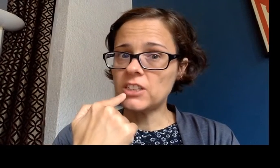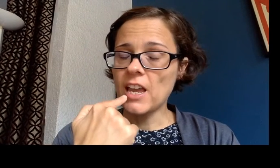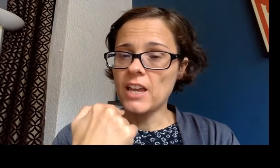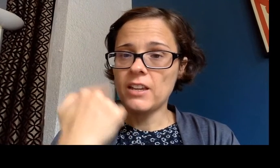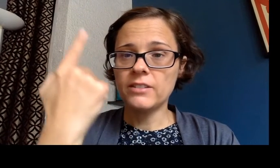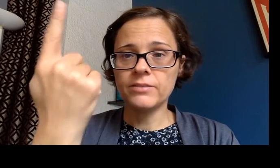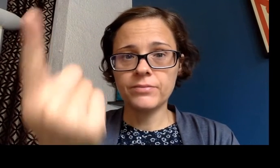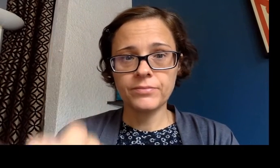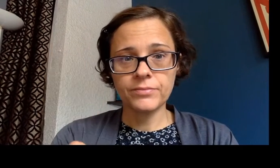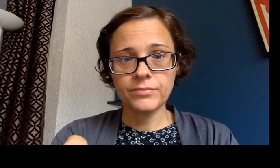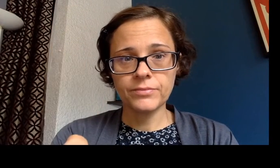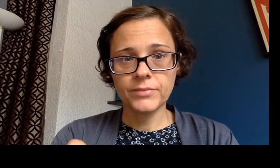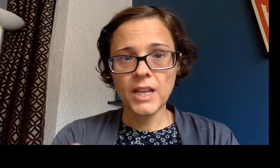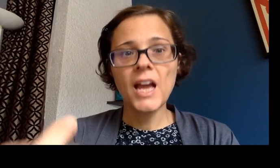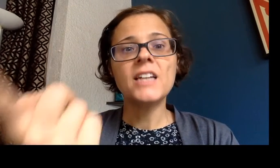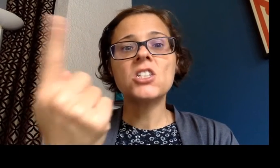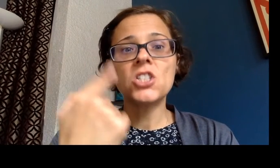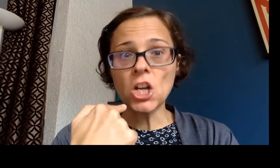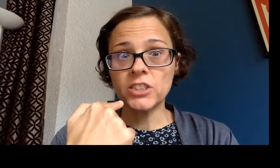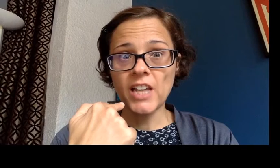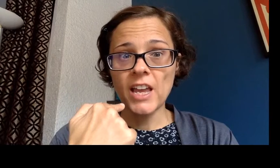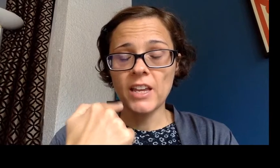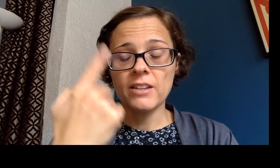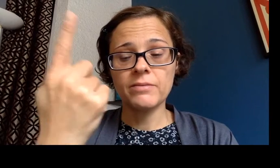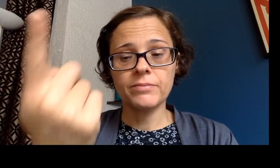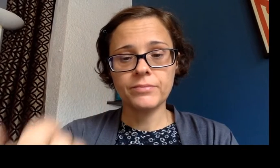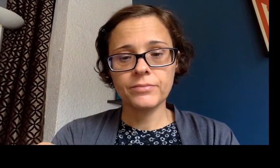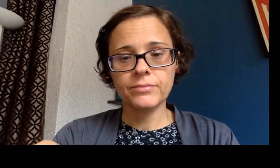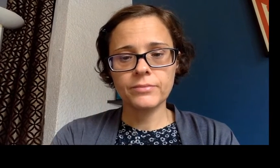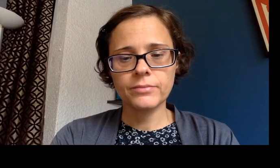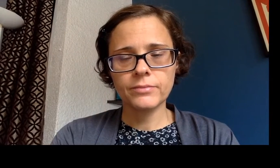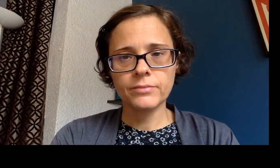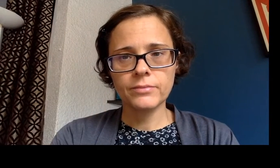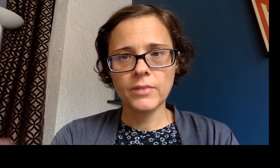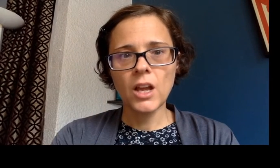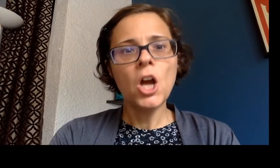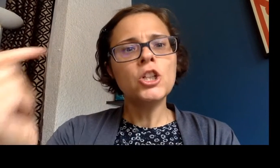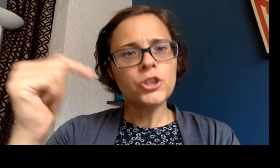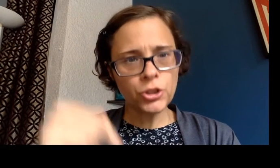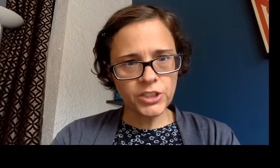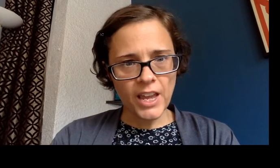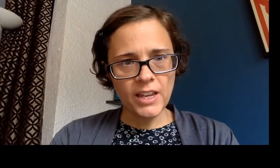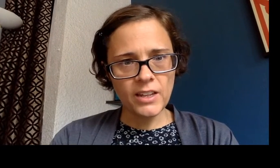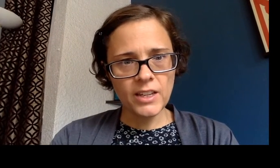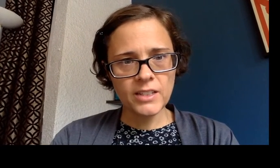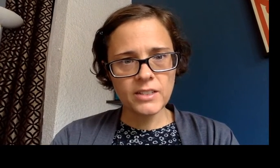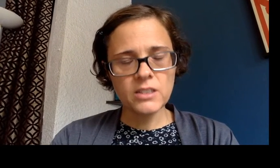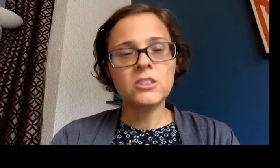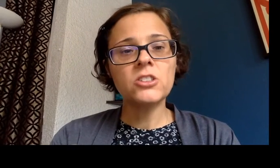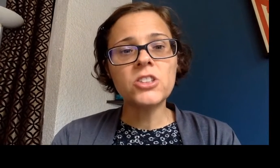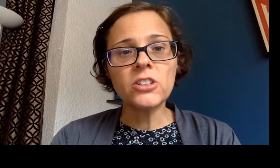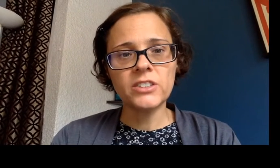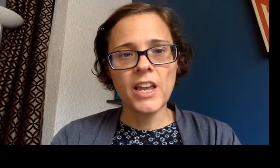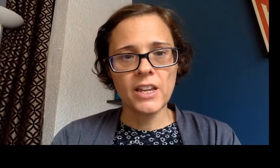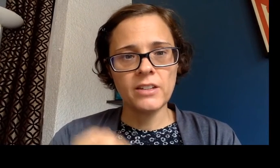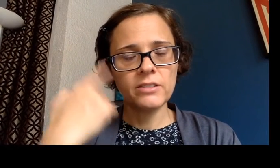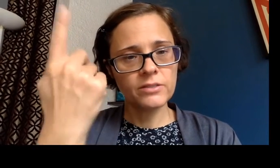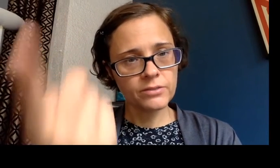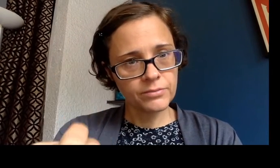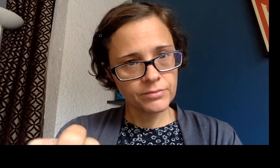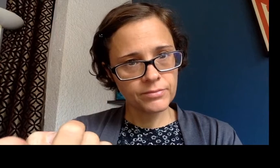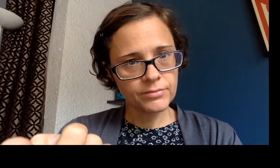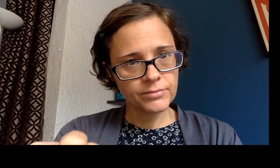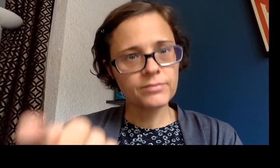Saturday, Sunday. Today is Sunday.